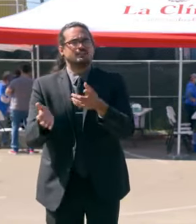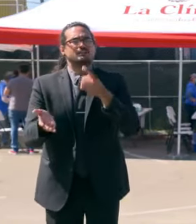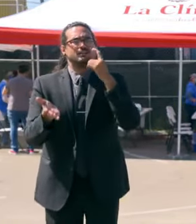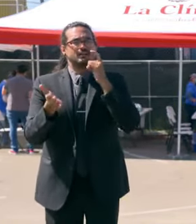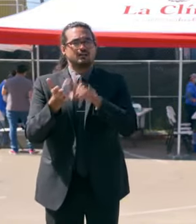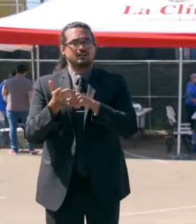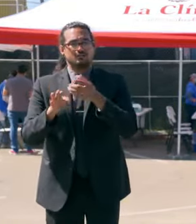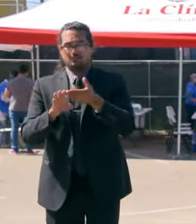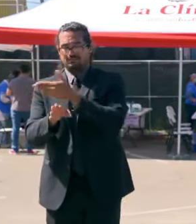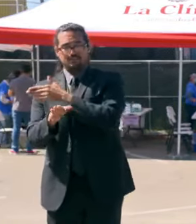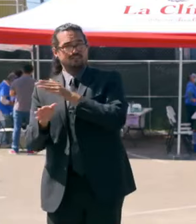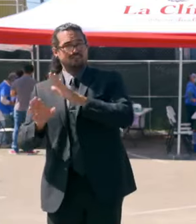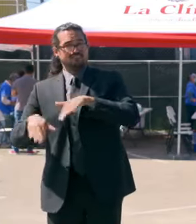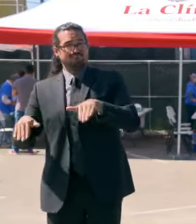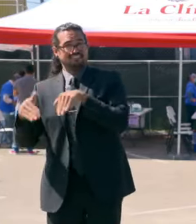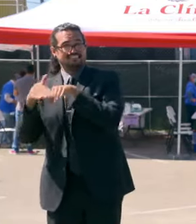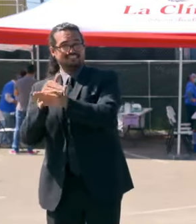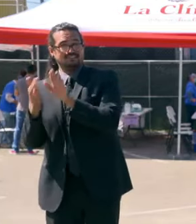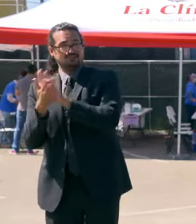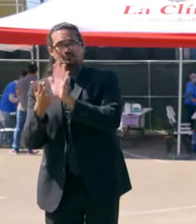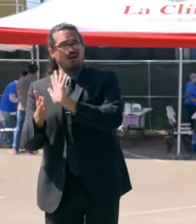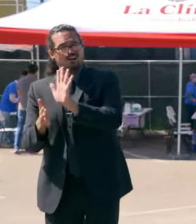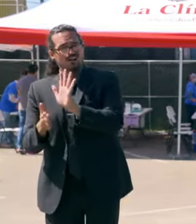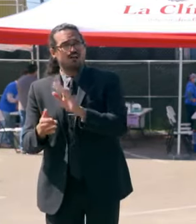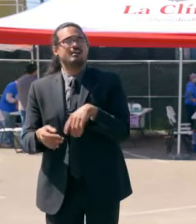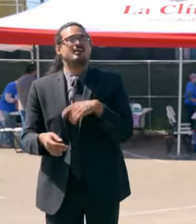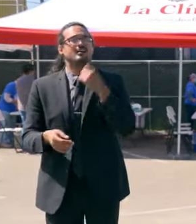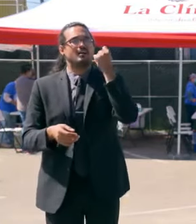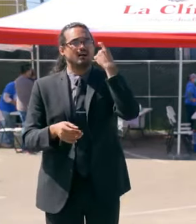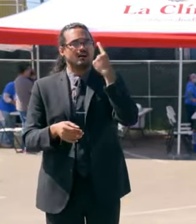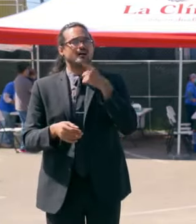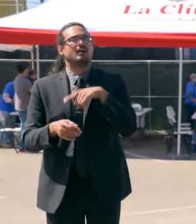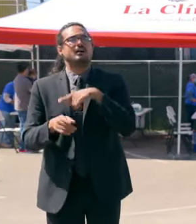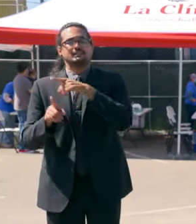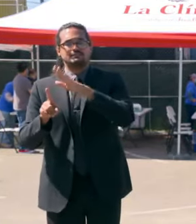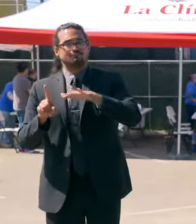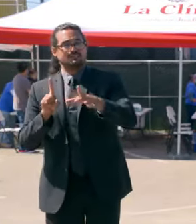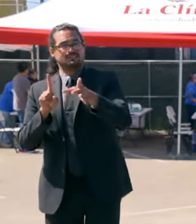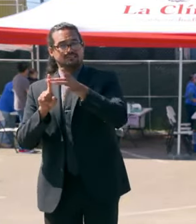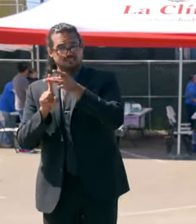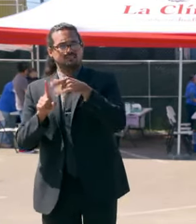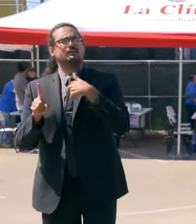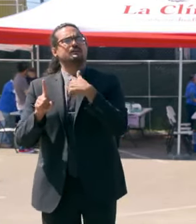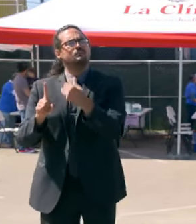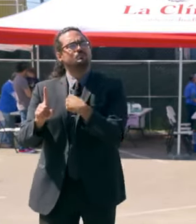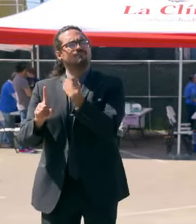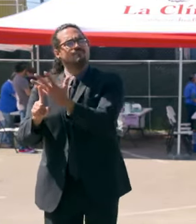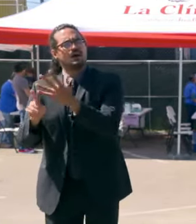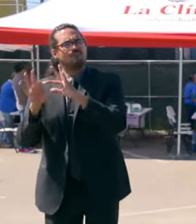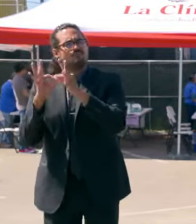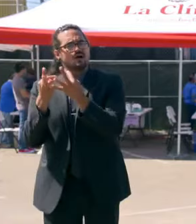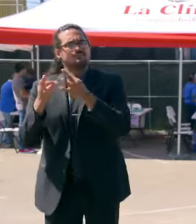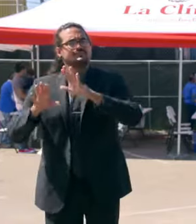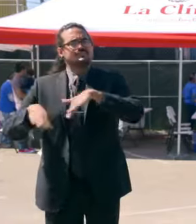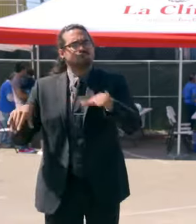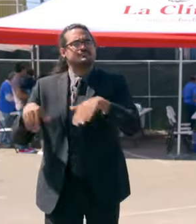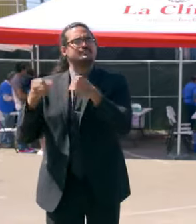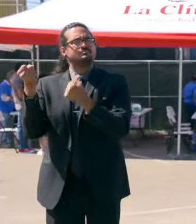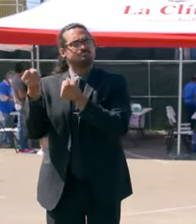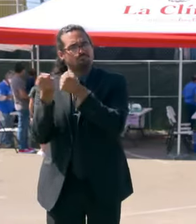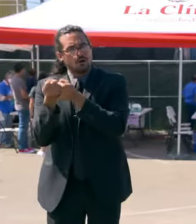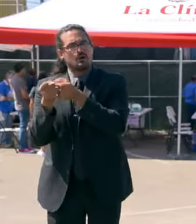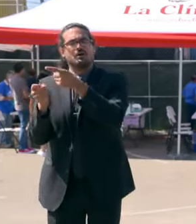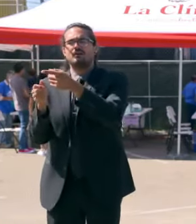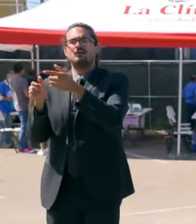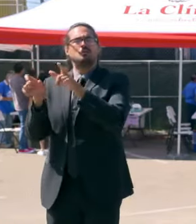whether or not they are positive, but to provide supports if indeed they need to be isolated or quarantined so we can continue to keep